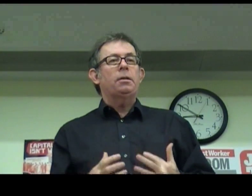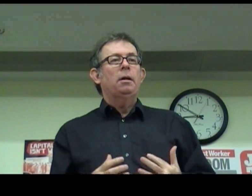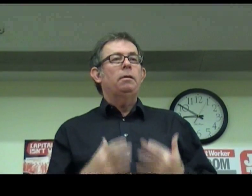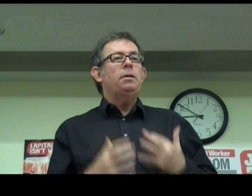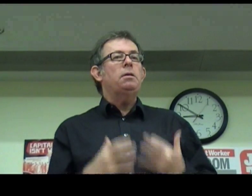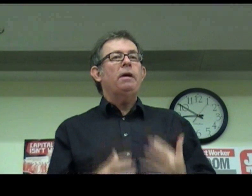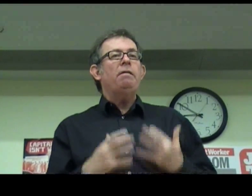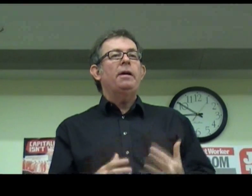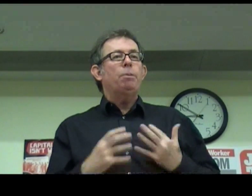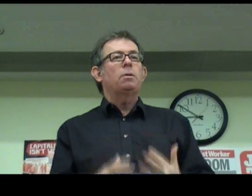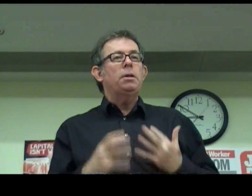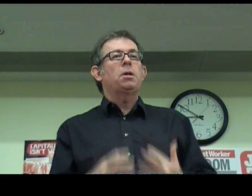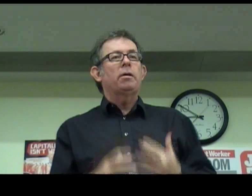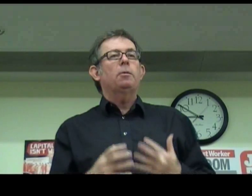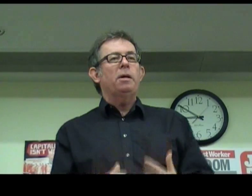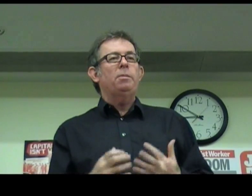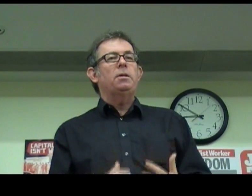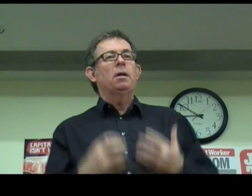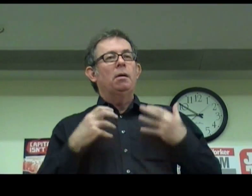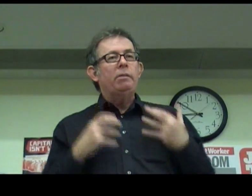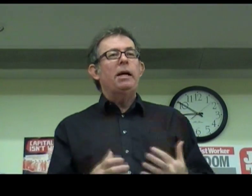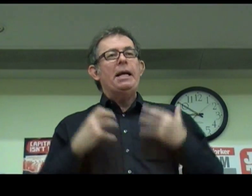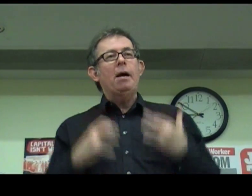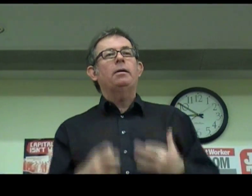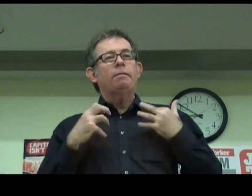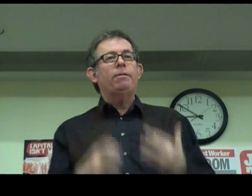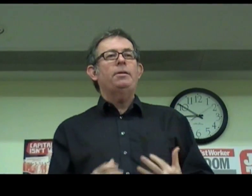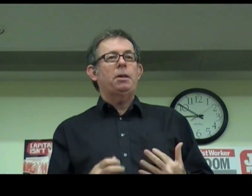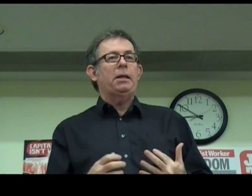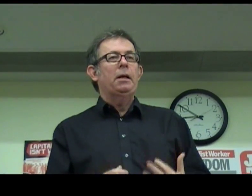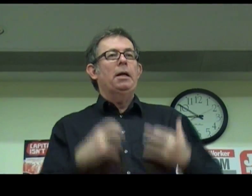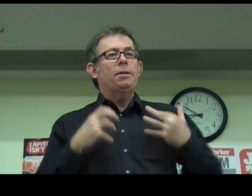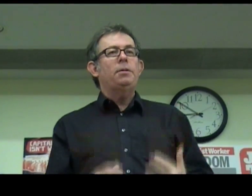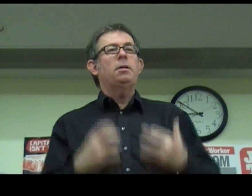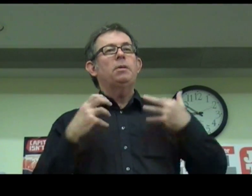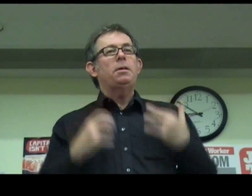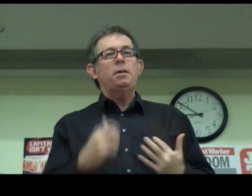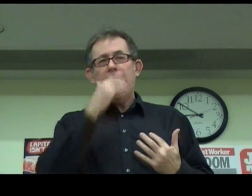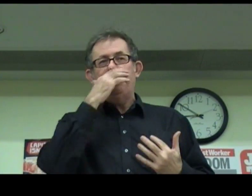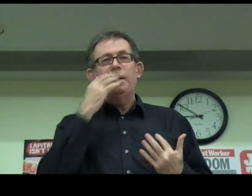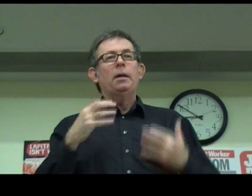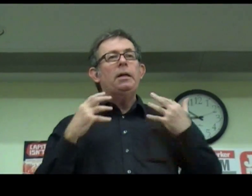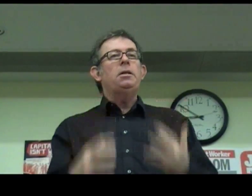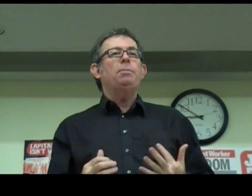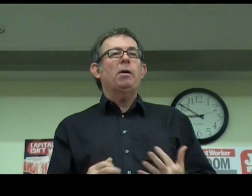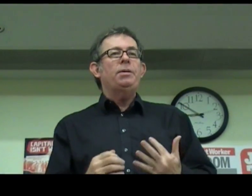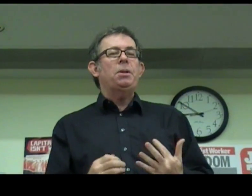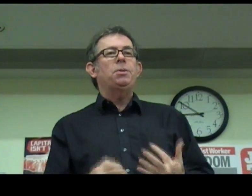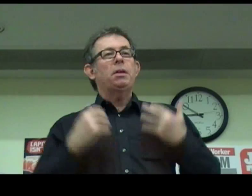This is a very, very important historical moment. We really are confronting a system that is in deep crisis. The